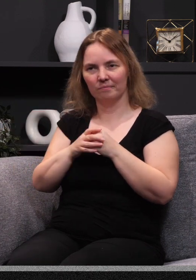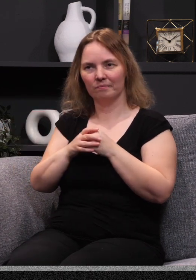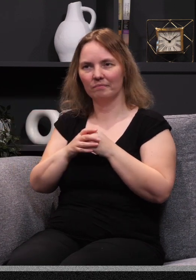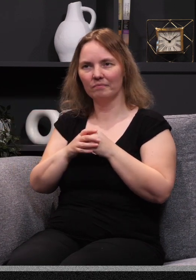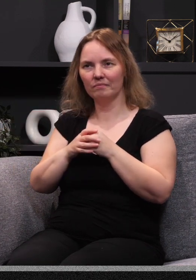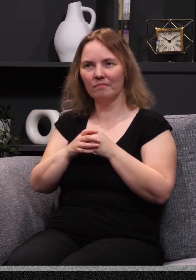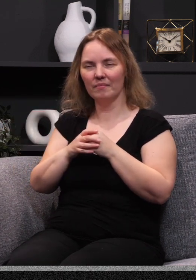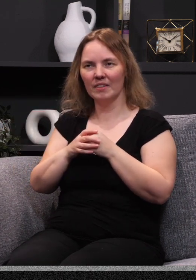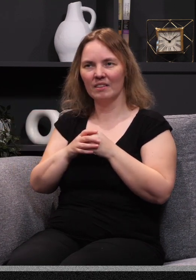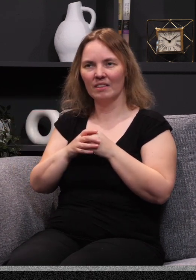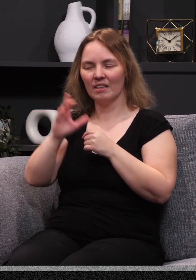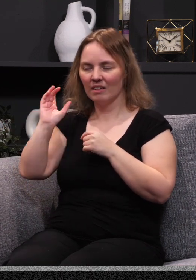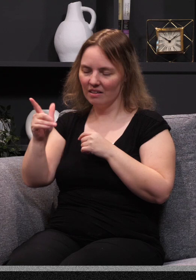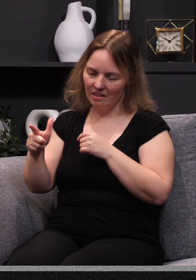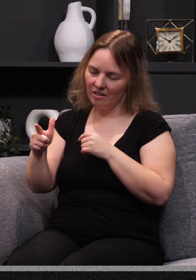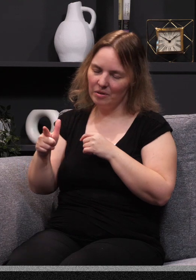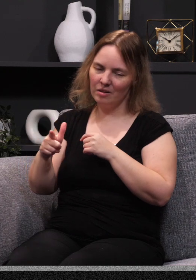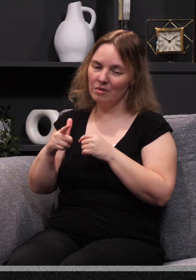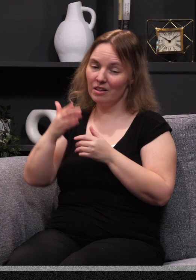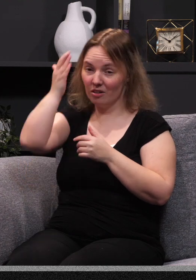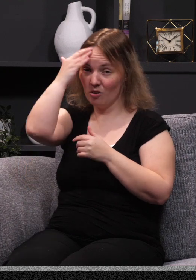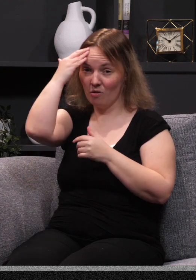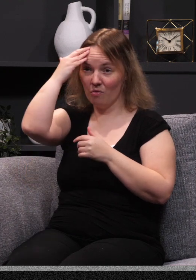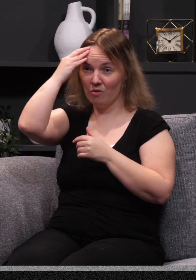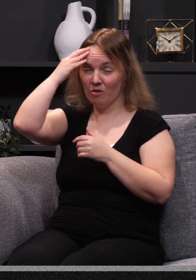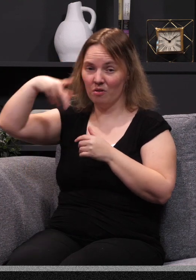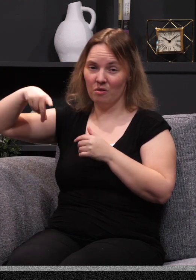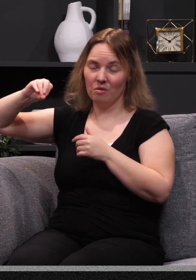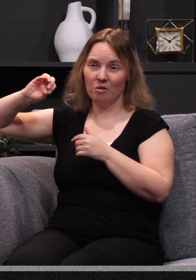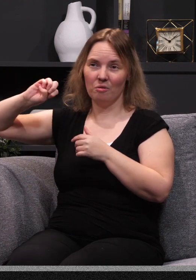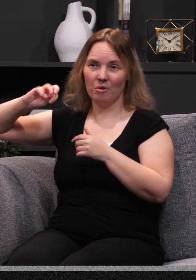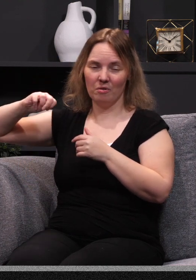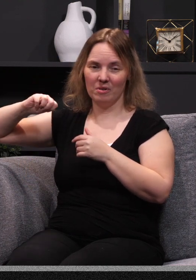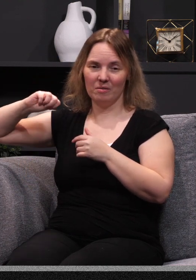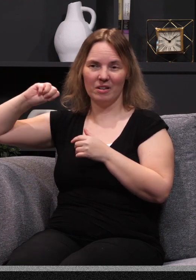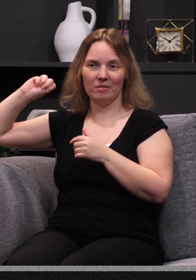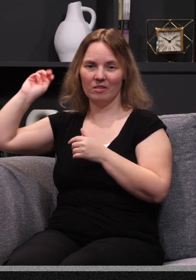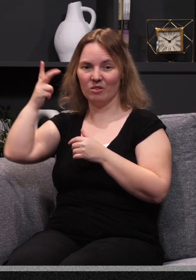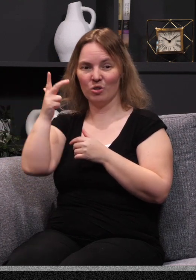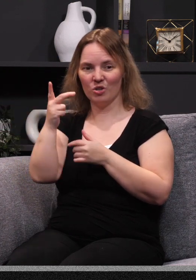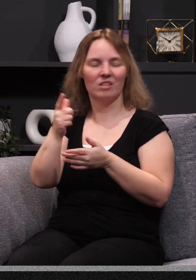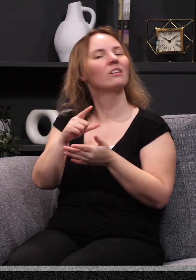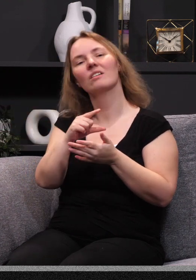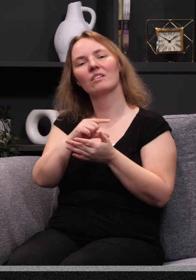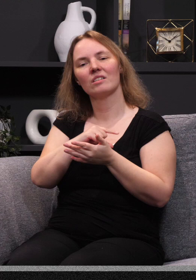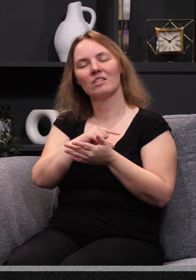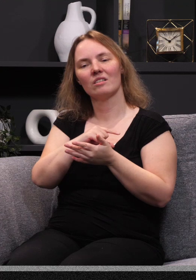those words down. They did. And that later became a well-known poem and actually became the third stanza of the hymn that Frederick